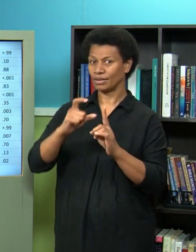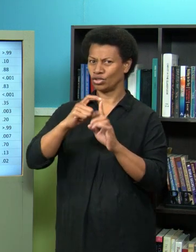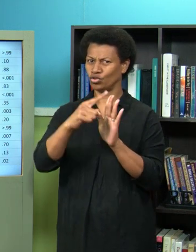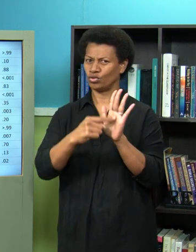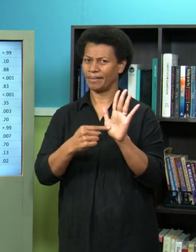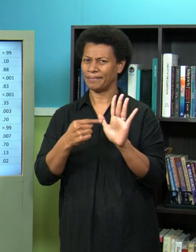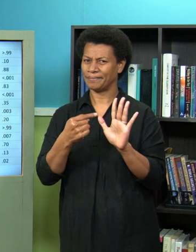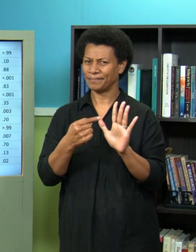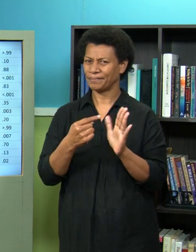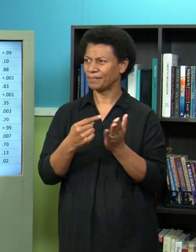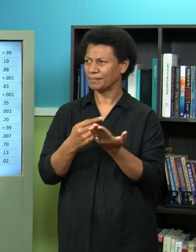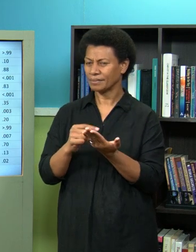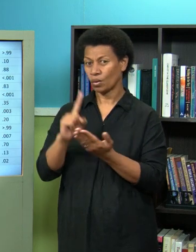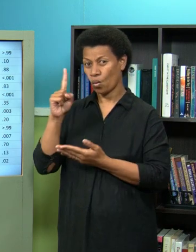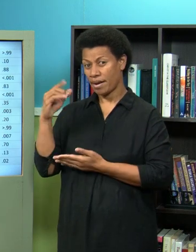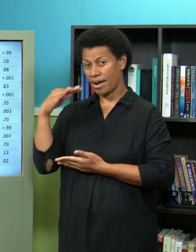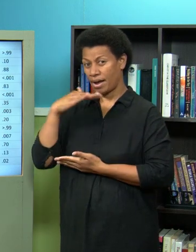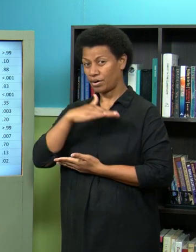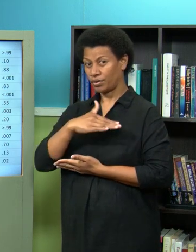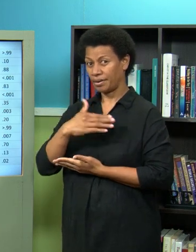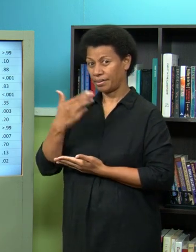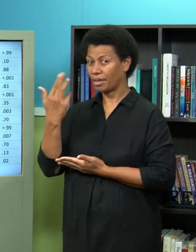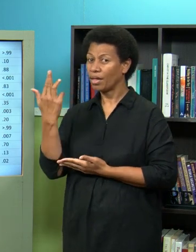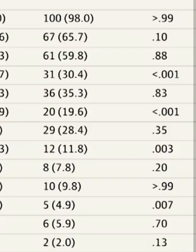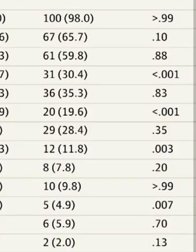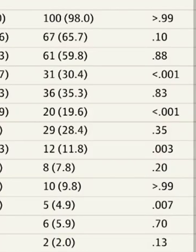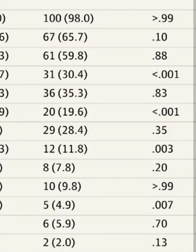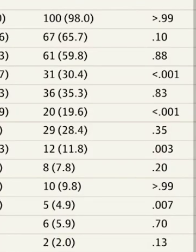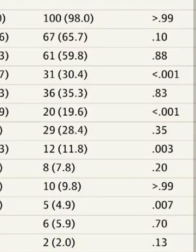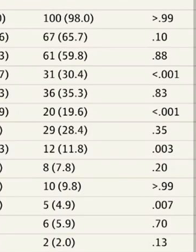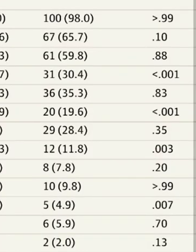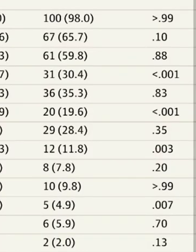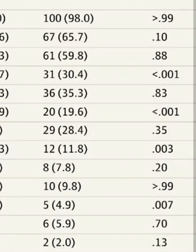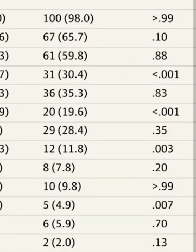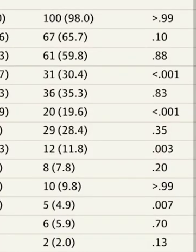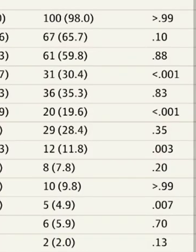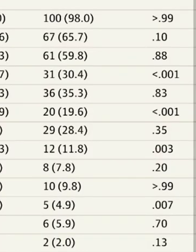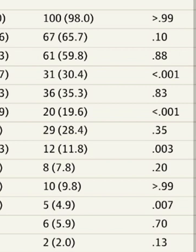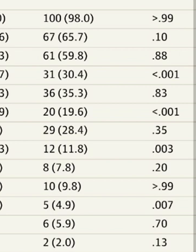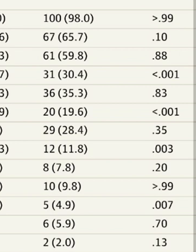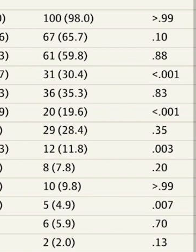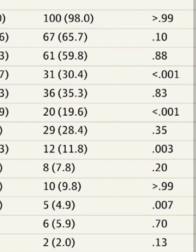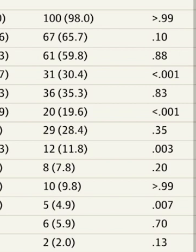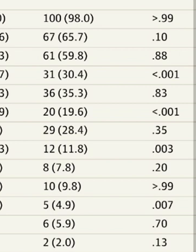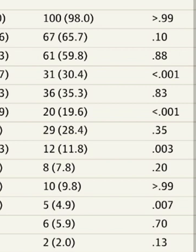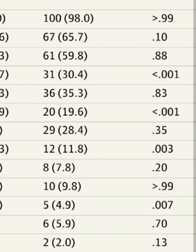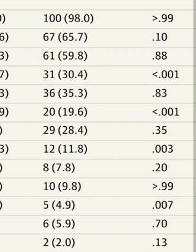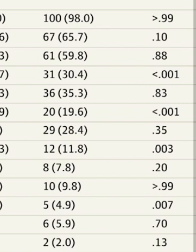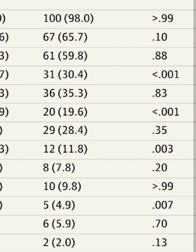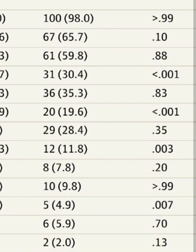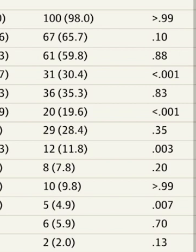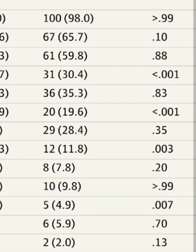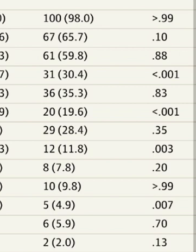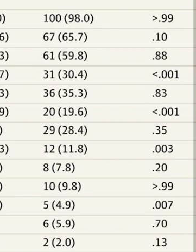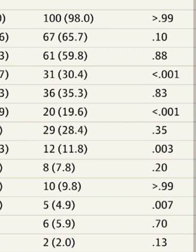138 uh patients who initially had the virus in china and this looked at the most common signs and symptoms so the most common